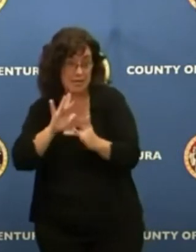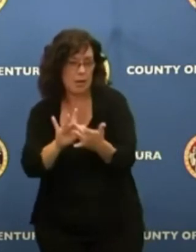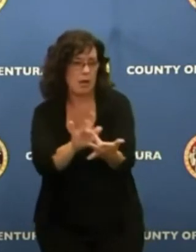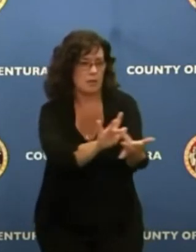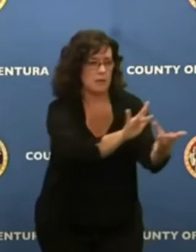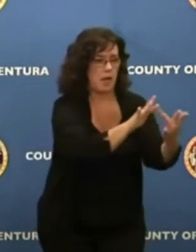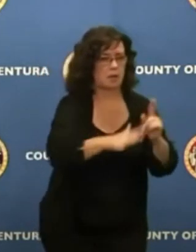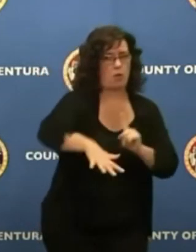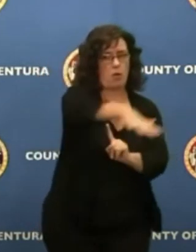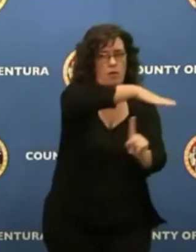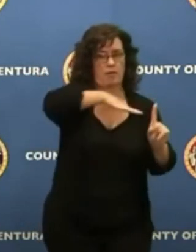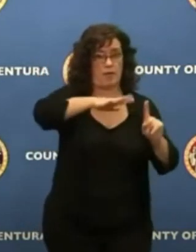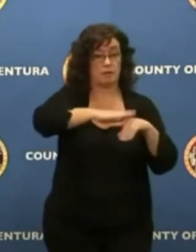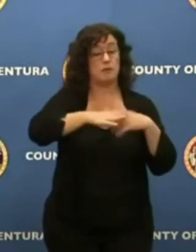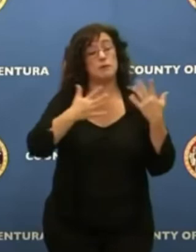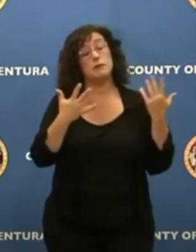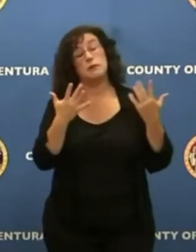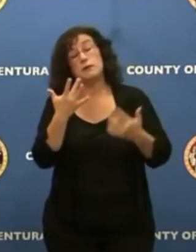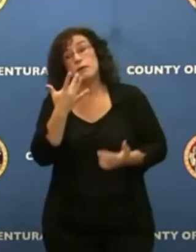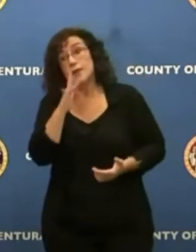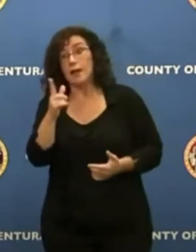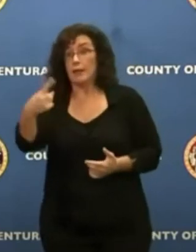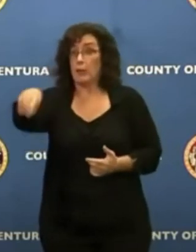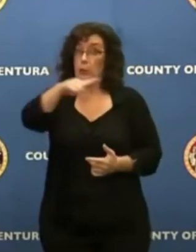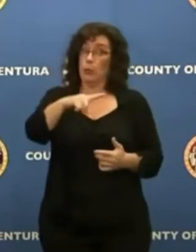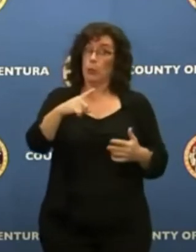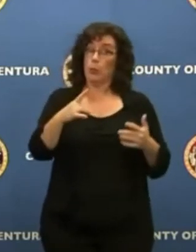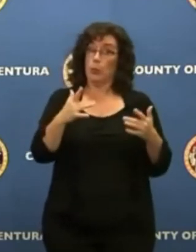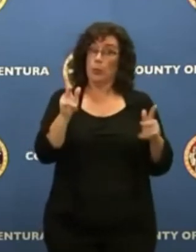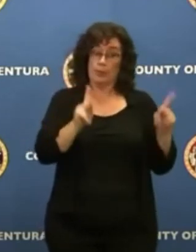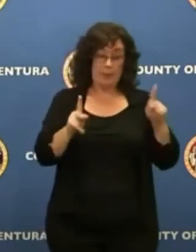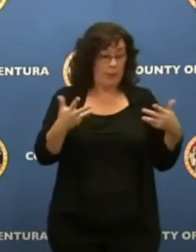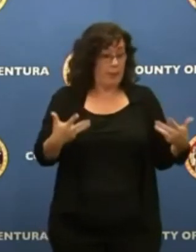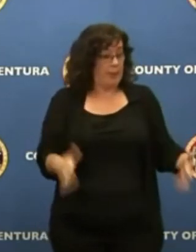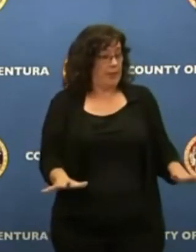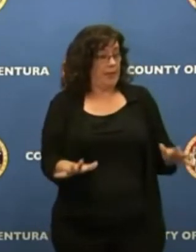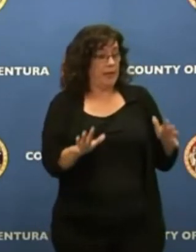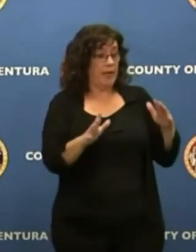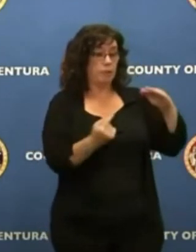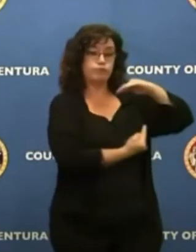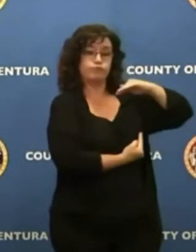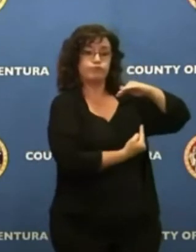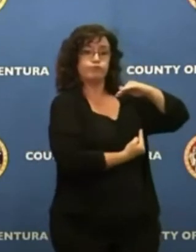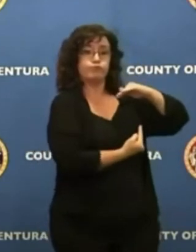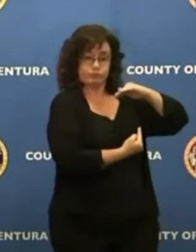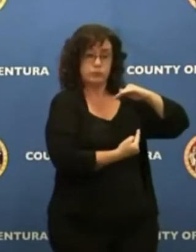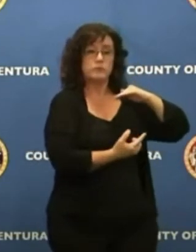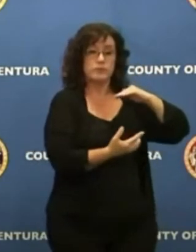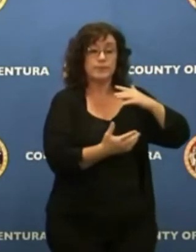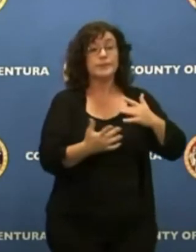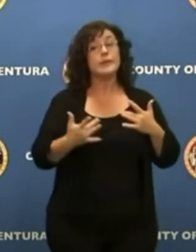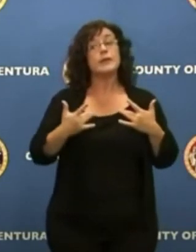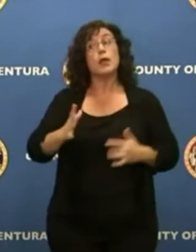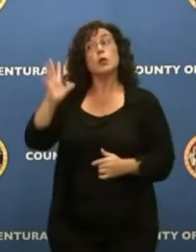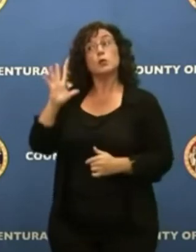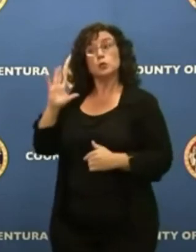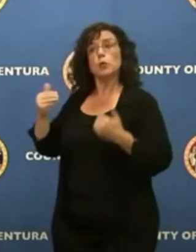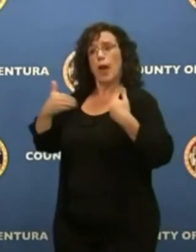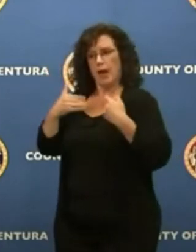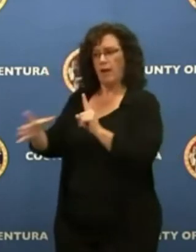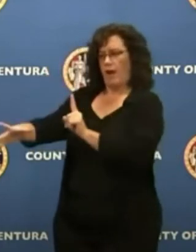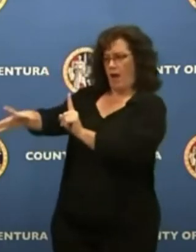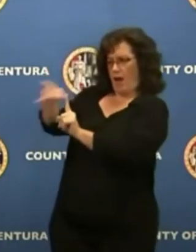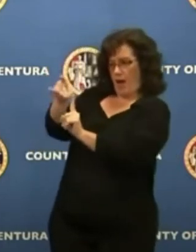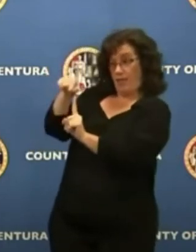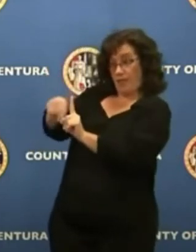staying isolated, it used to be there were 10 contacts, at least, for every patient that we would find.